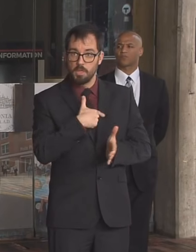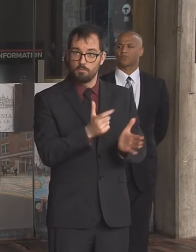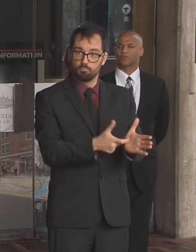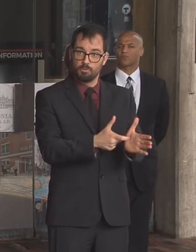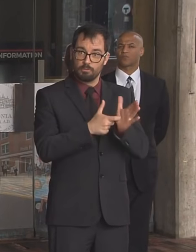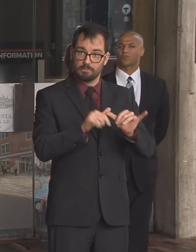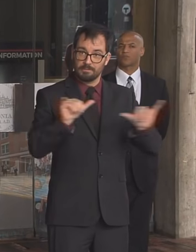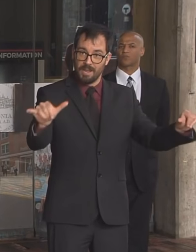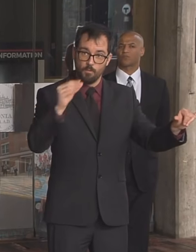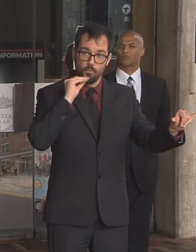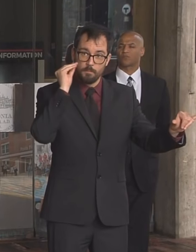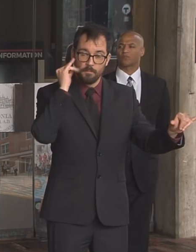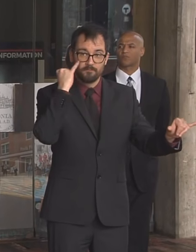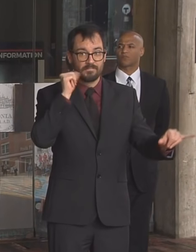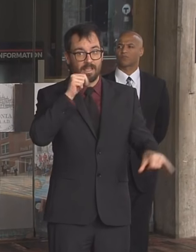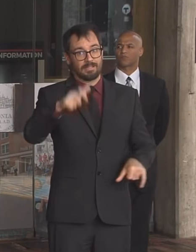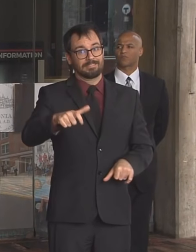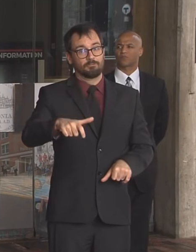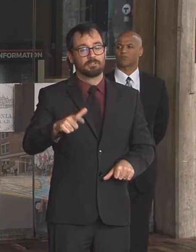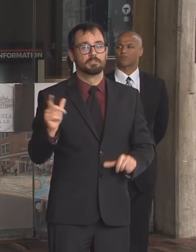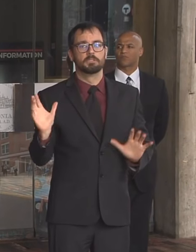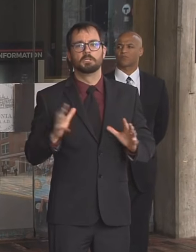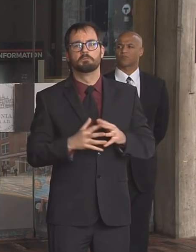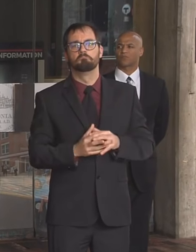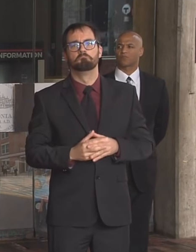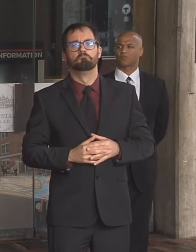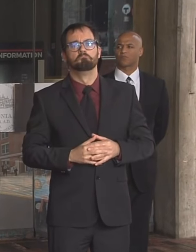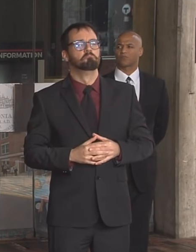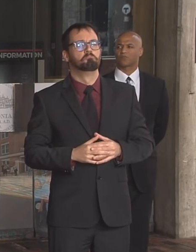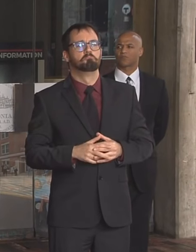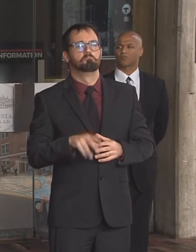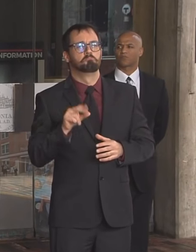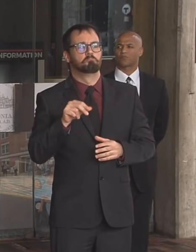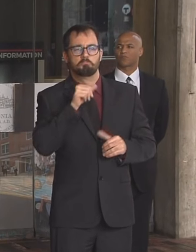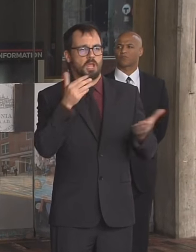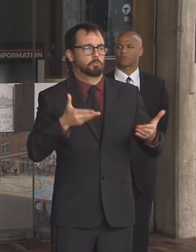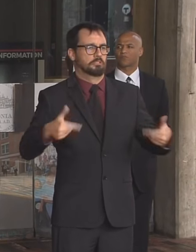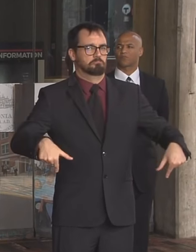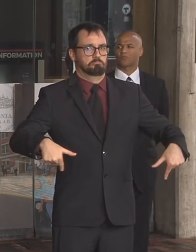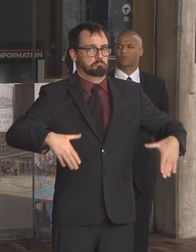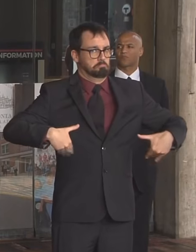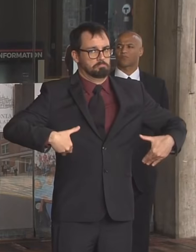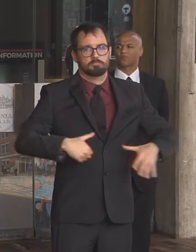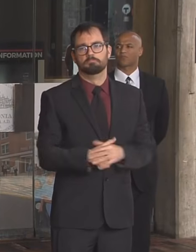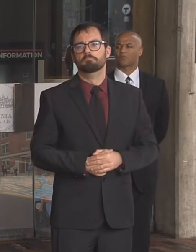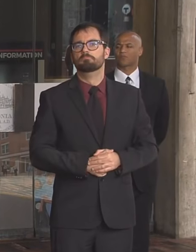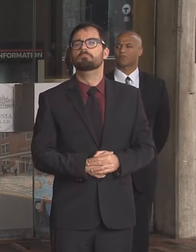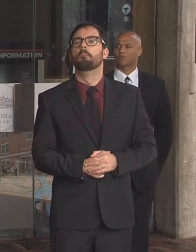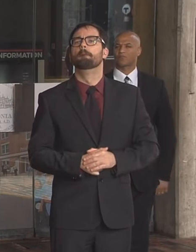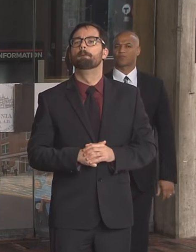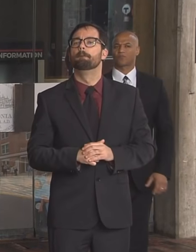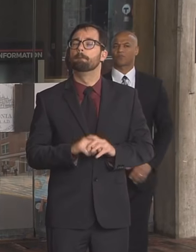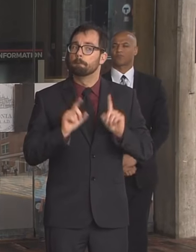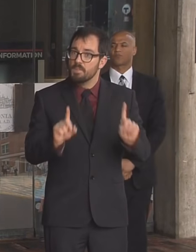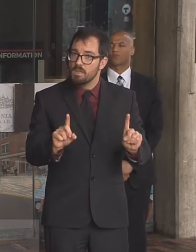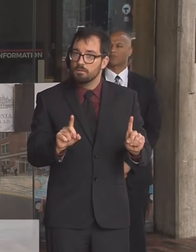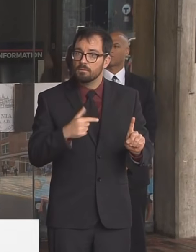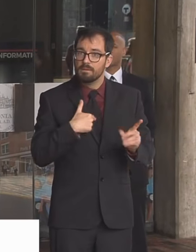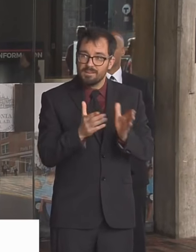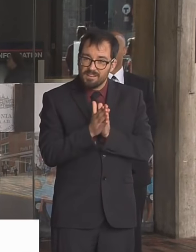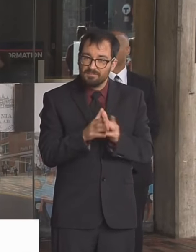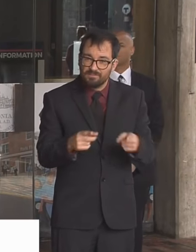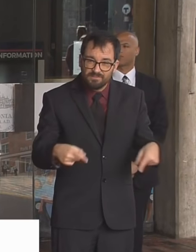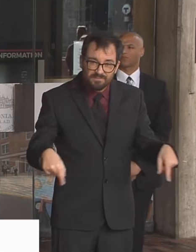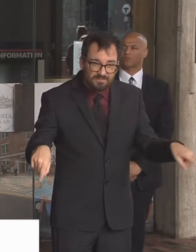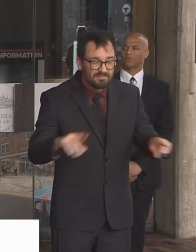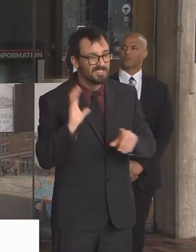not done that yet here in in the commonwealth of massachusetts uh but what we are asking people to do is it's our responsibility now it's within